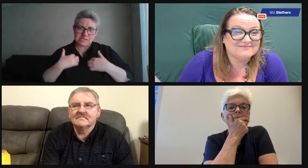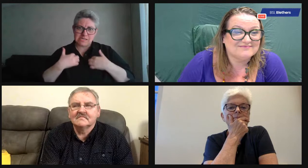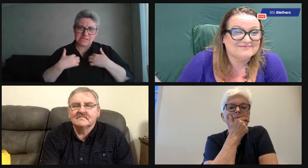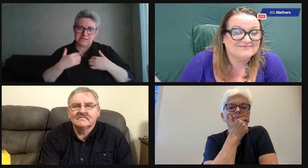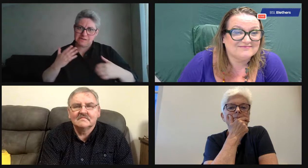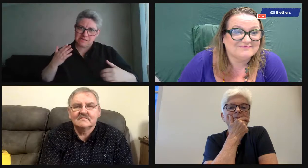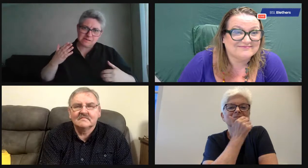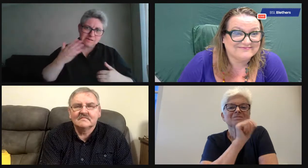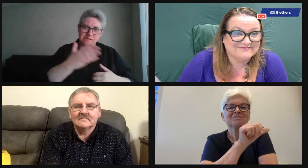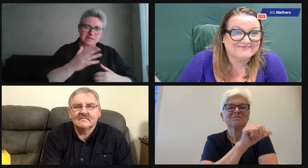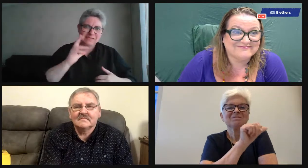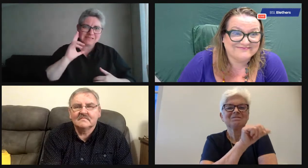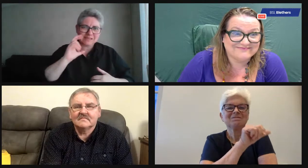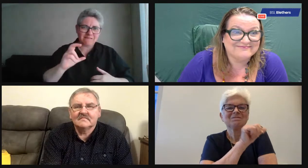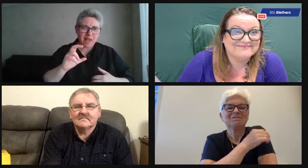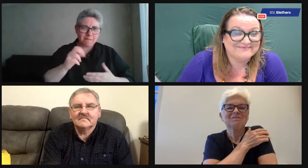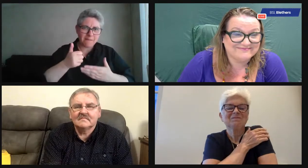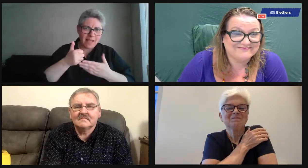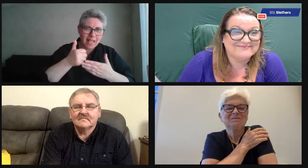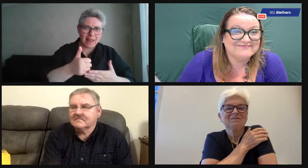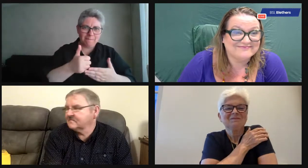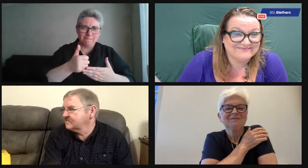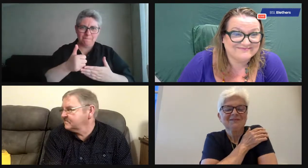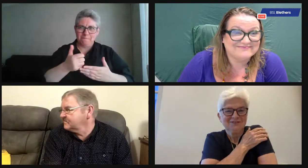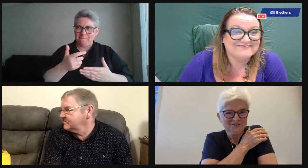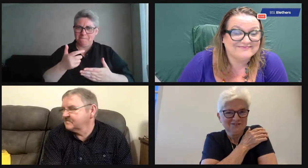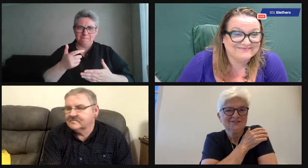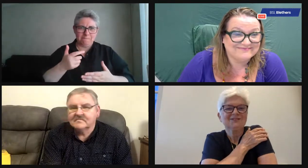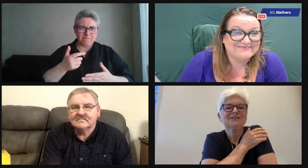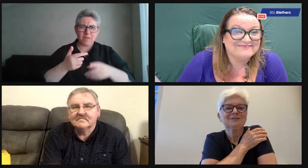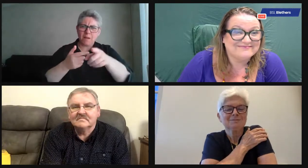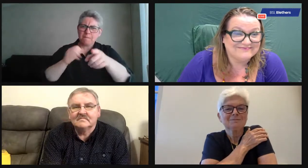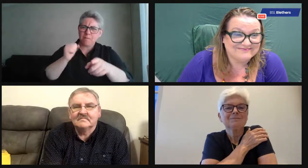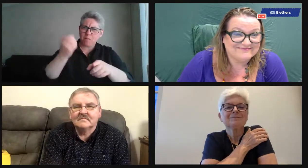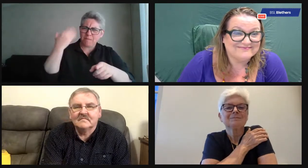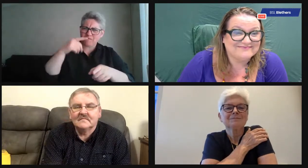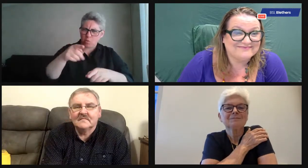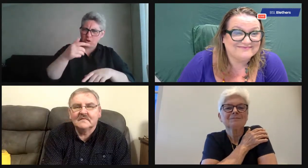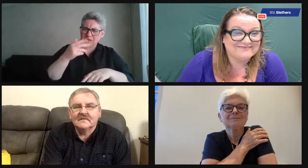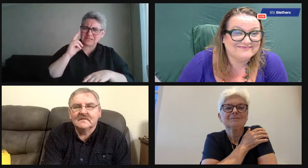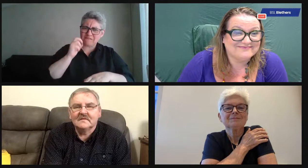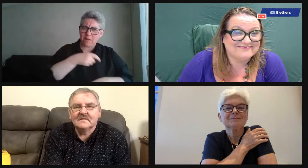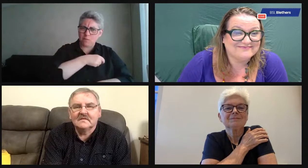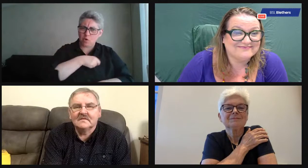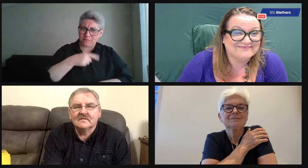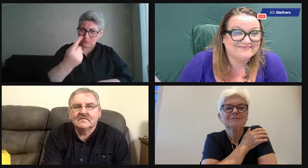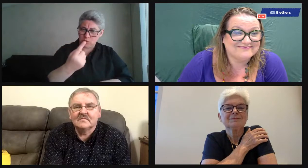I mean, we used to finish work at five and you couldn't wait to get to the Deaf Club to help out and do more.